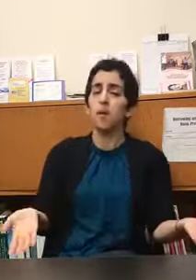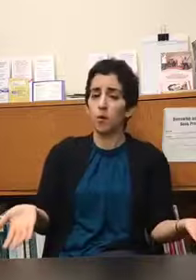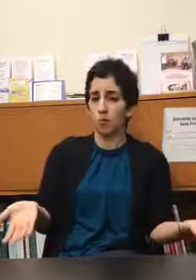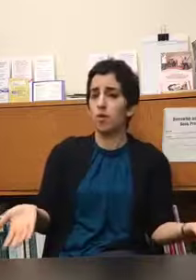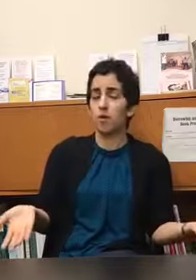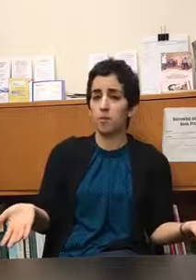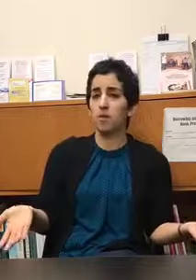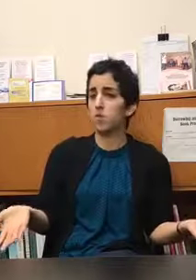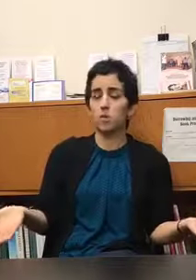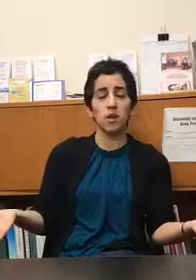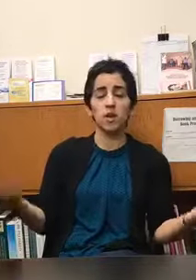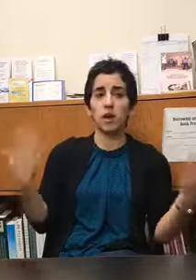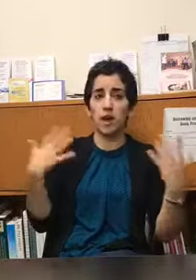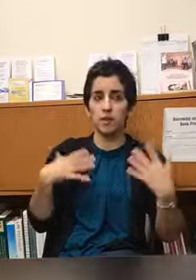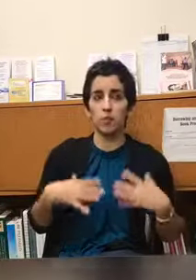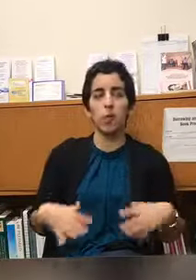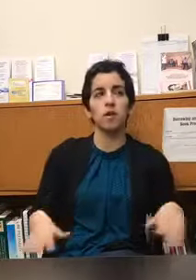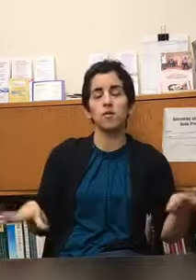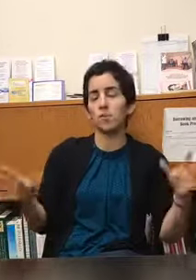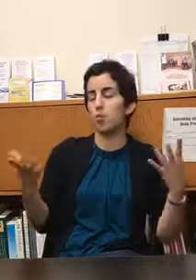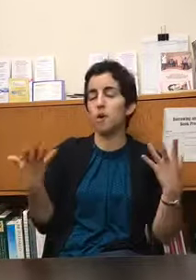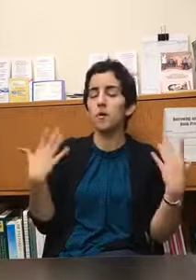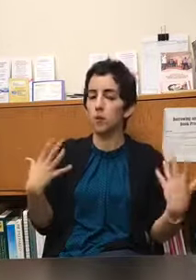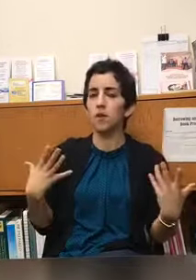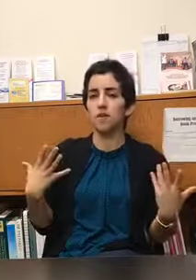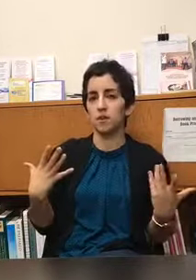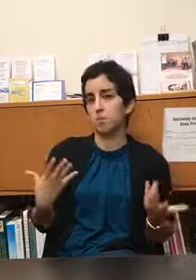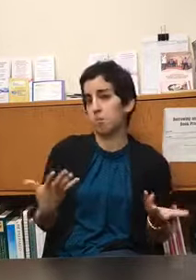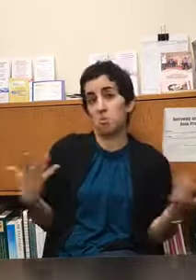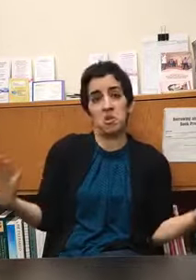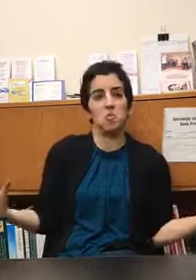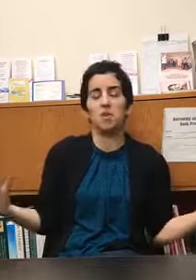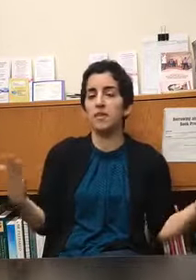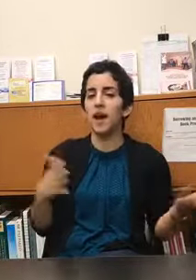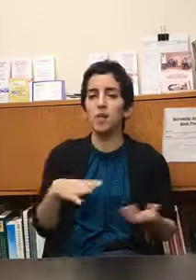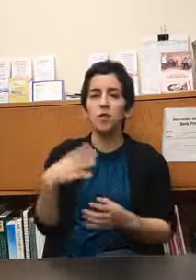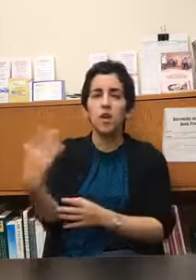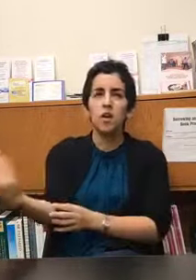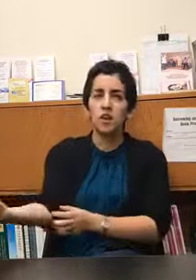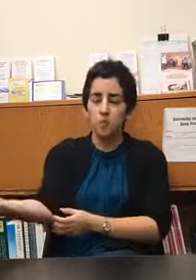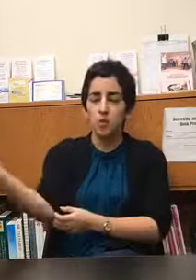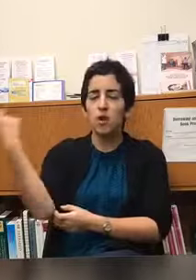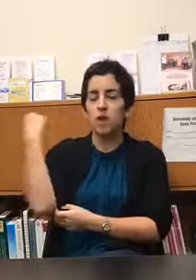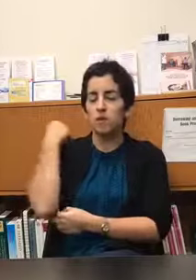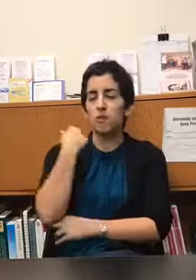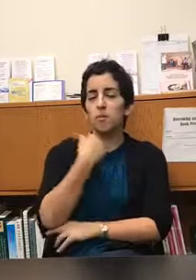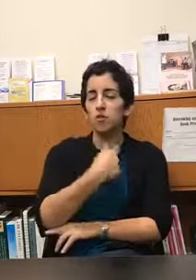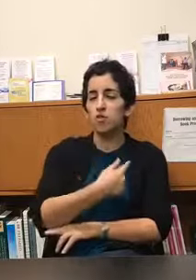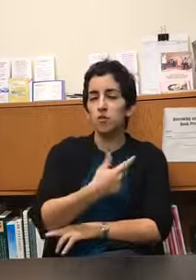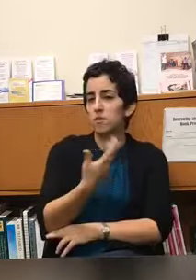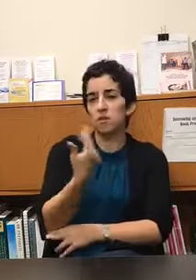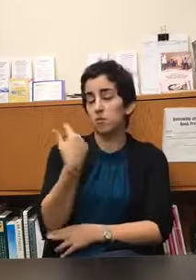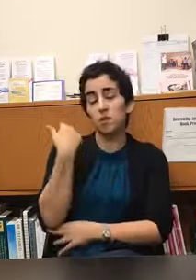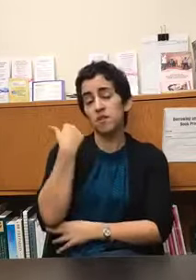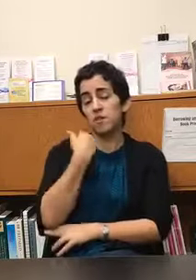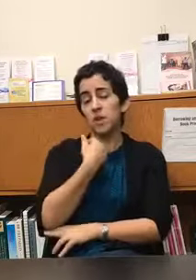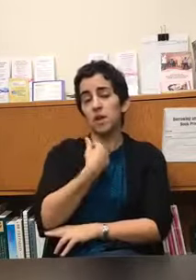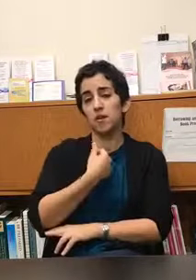both because music as one of the primary ways that humans have communicated their emotions since really since the beginning of